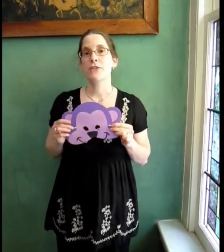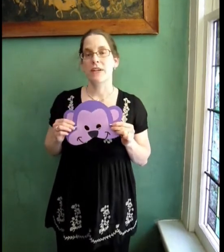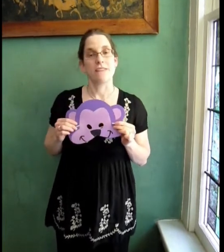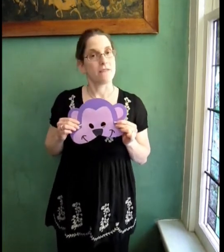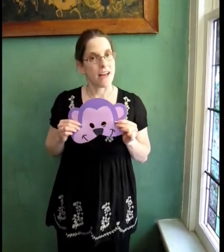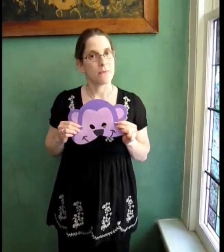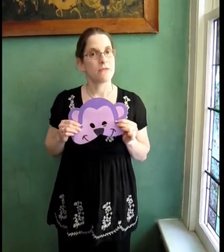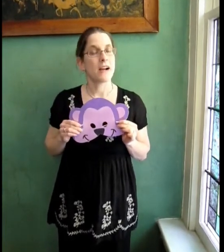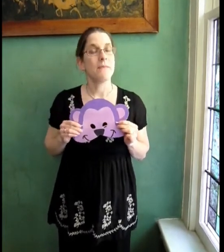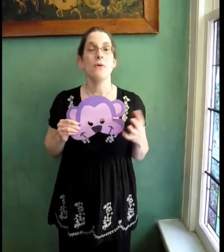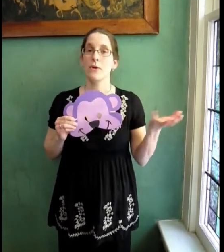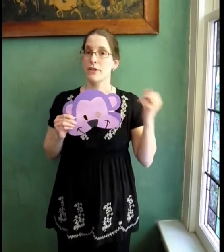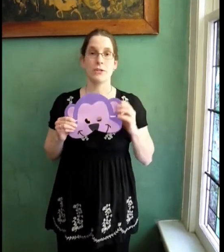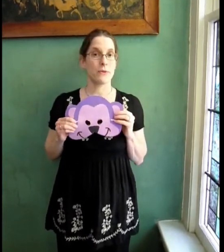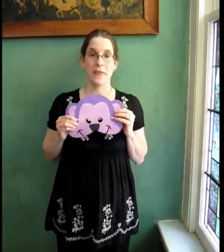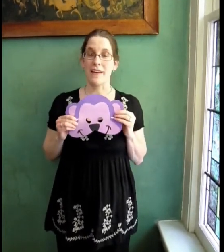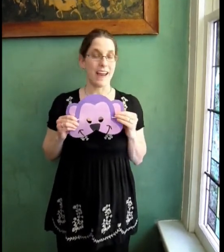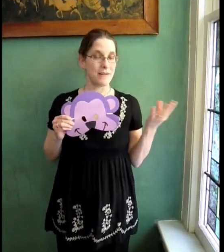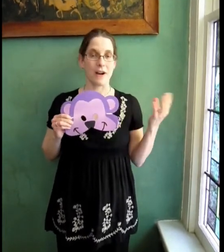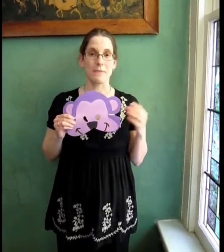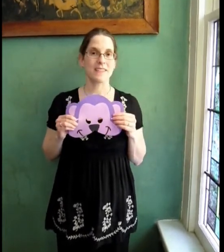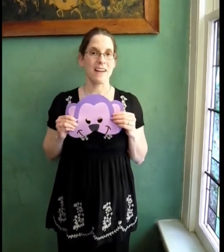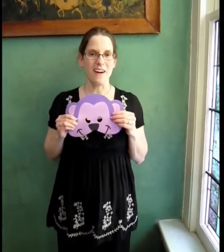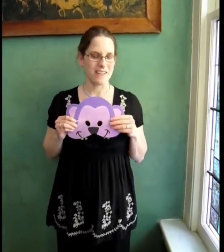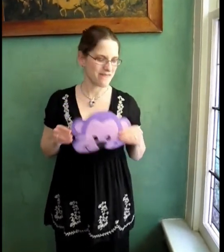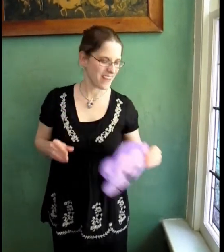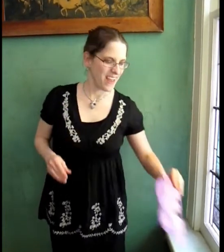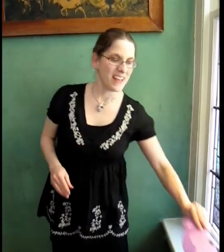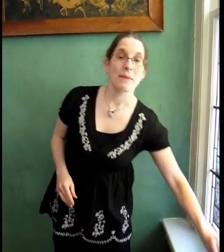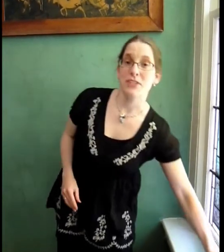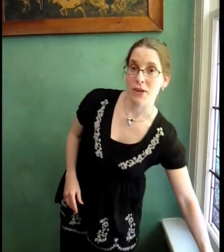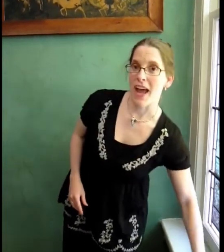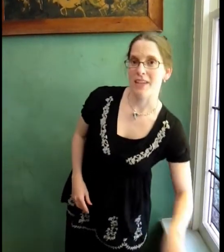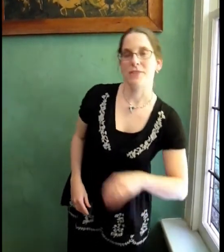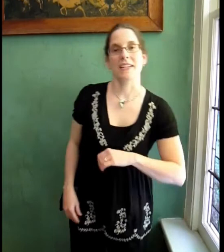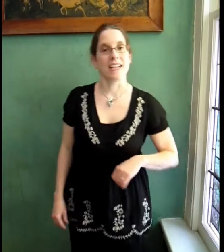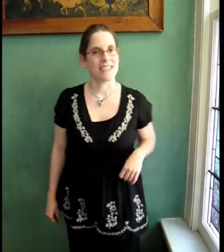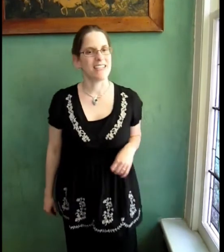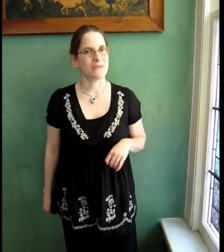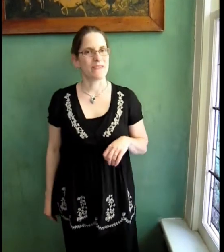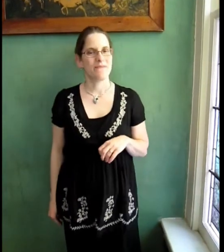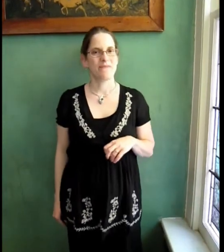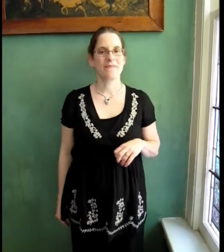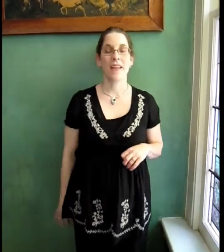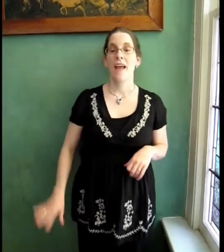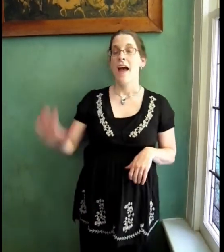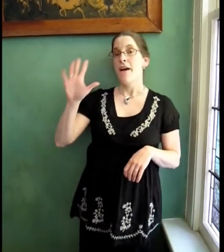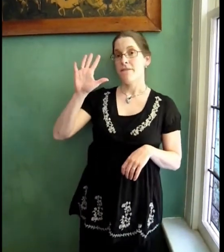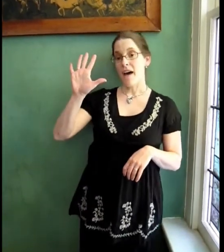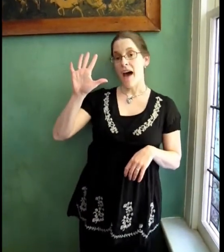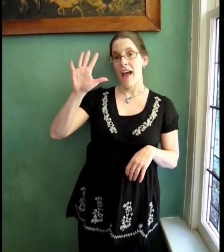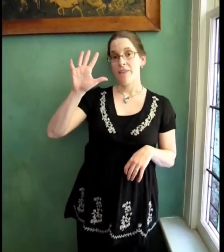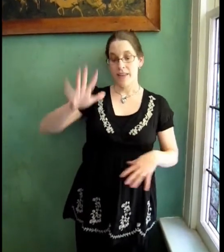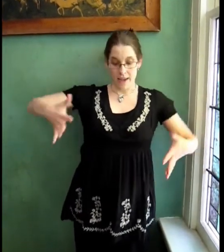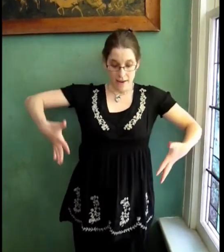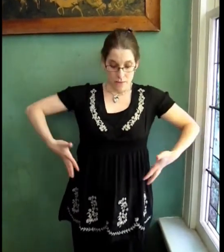do it as a flannel board rhyme or you can do it without any props at all. Let me show you how to use signs in this one. Five little